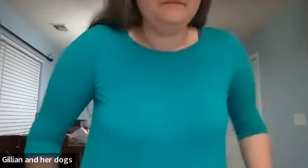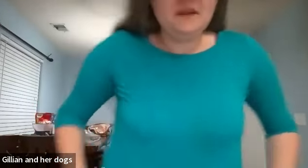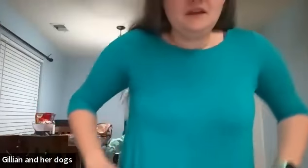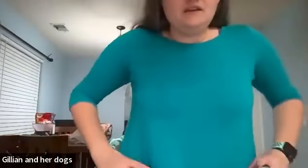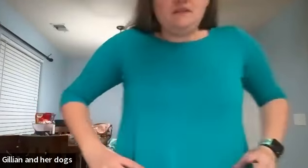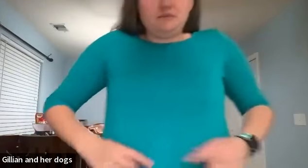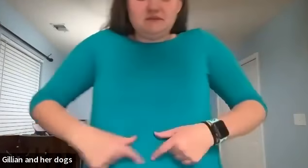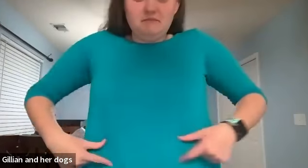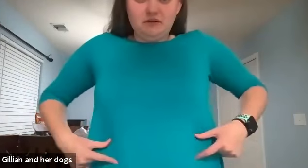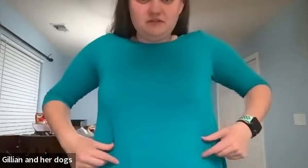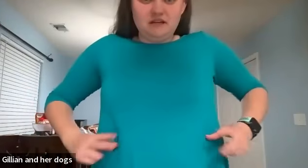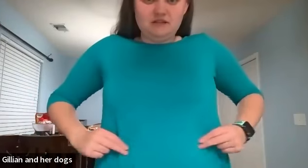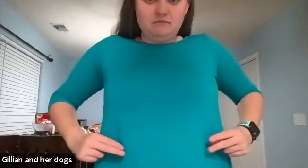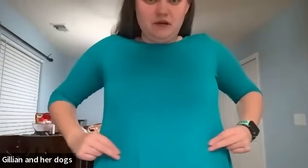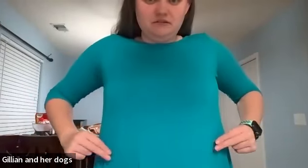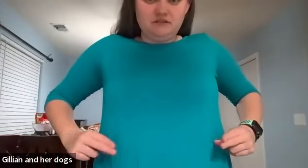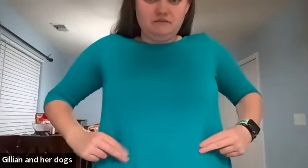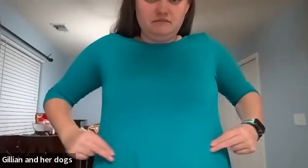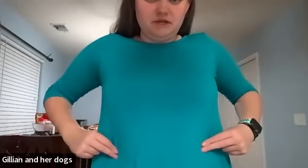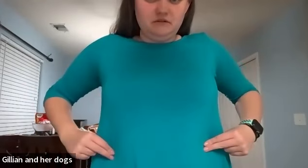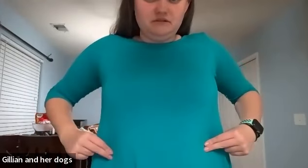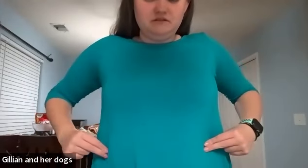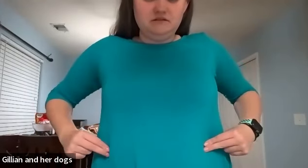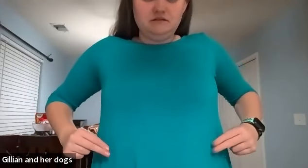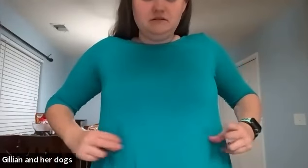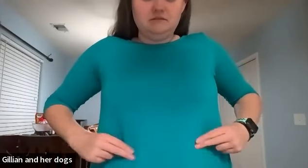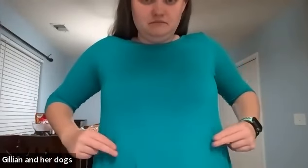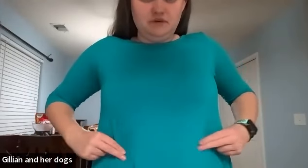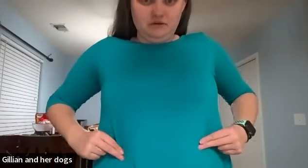like pretend my belt right here it's belt belt belt